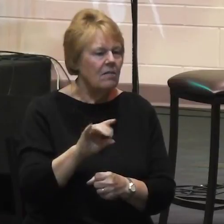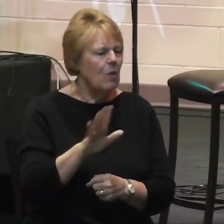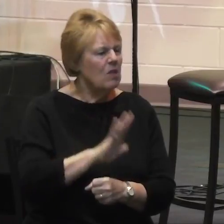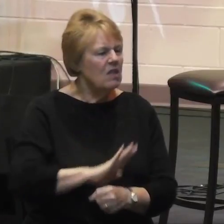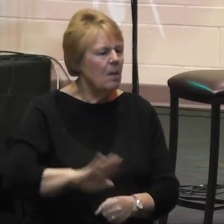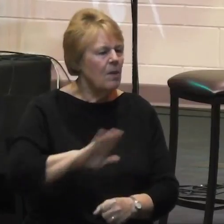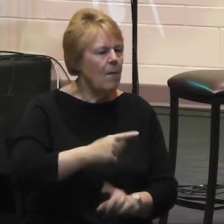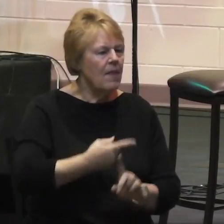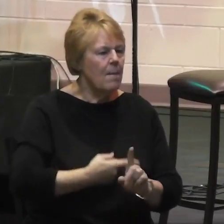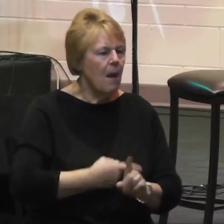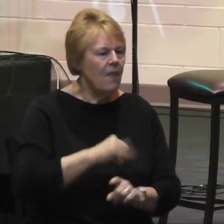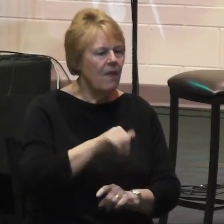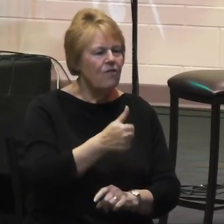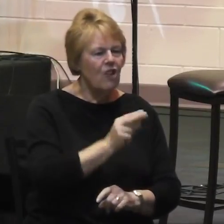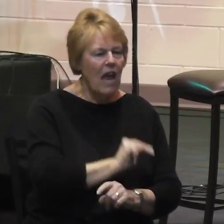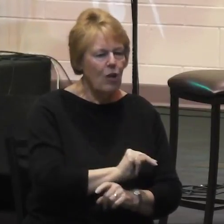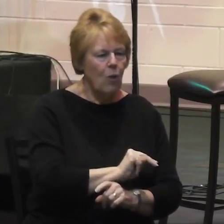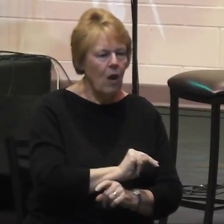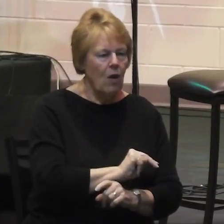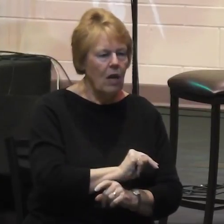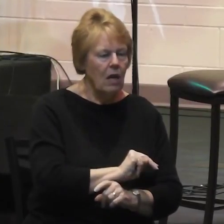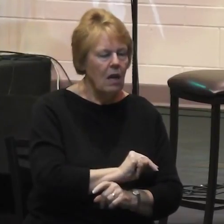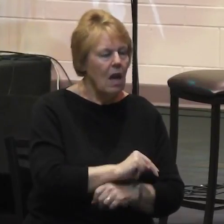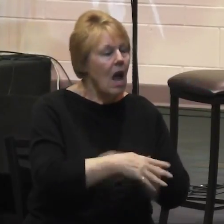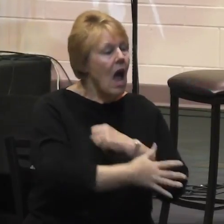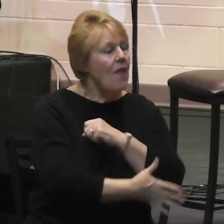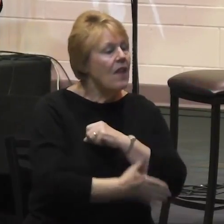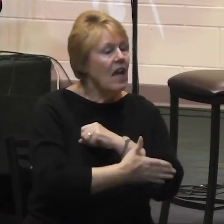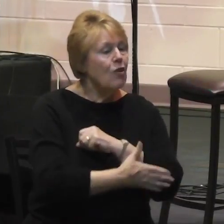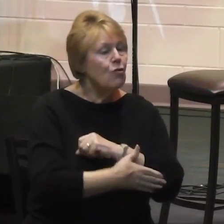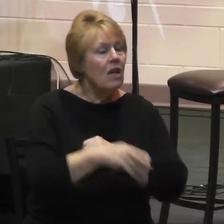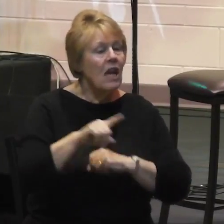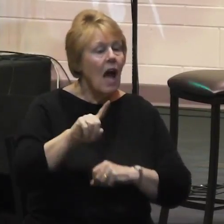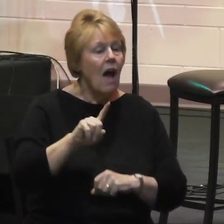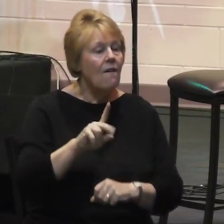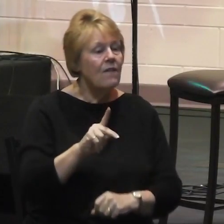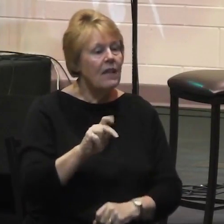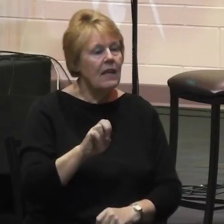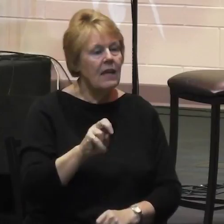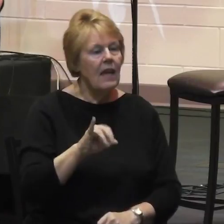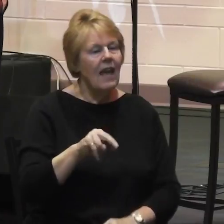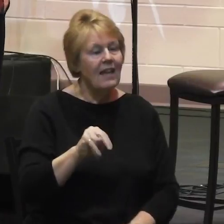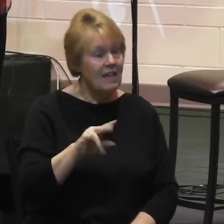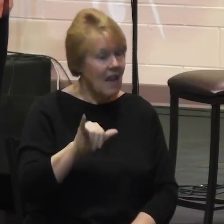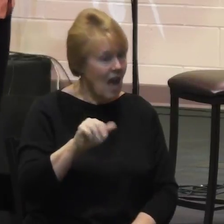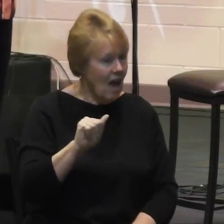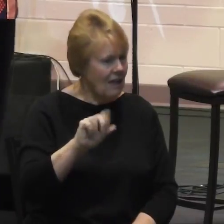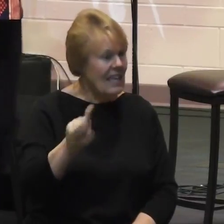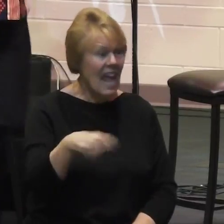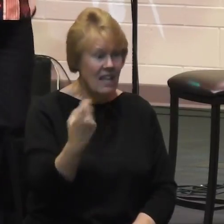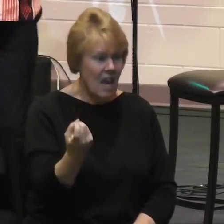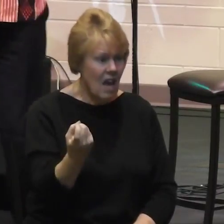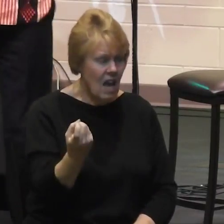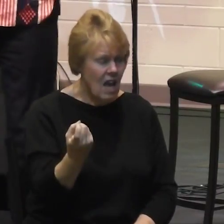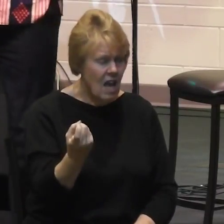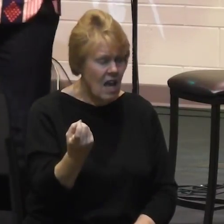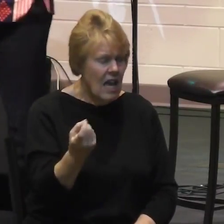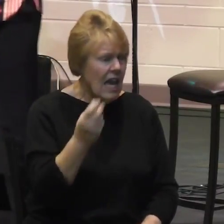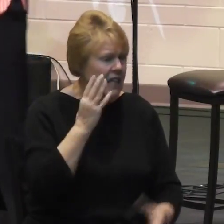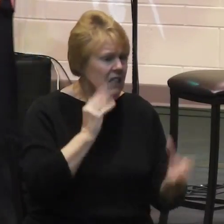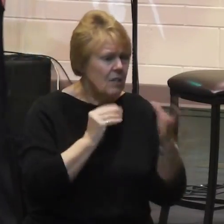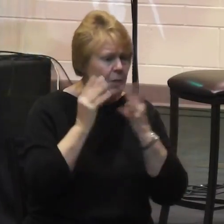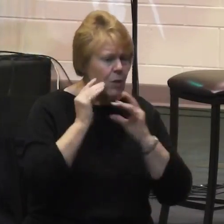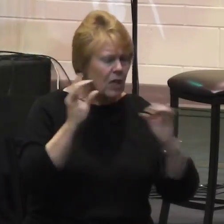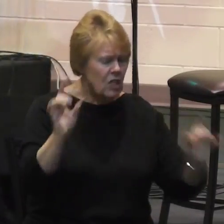the country of Kenya had experienced horror at a scale like we had never experienced